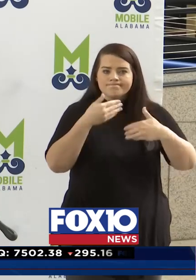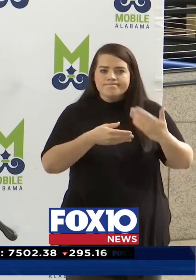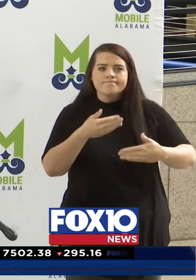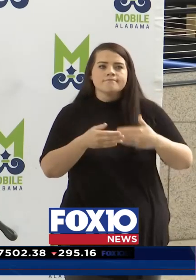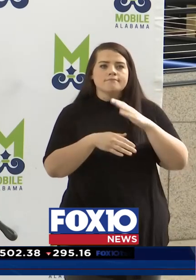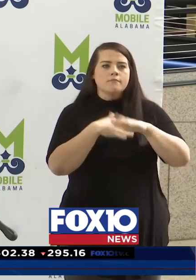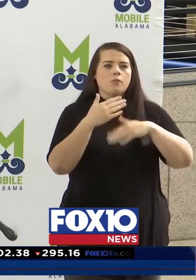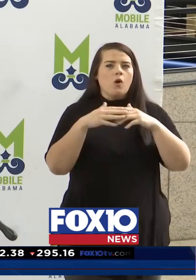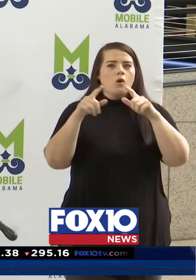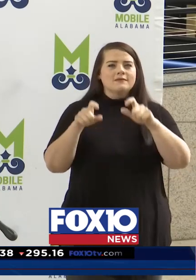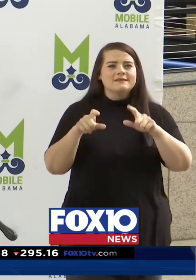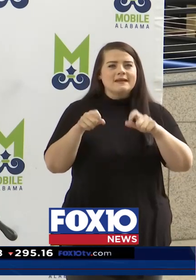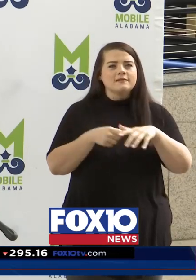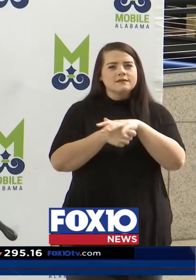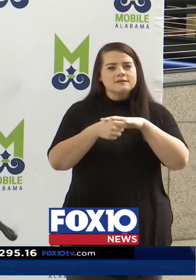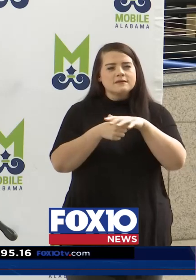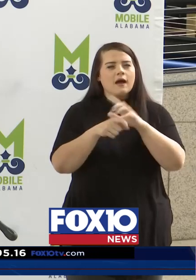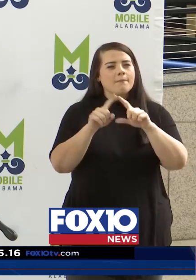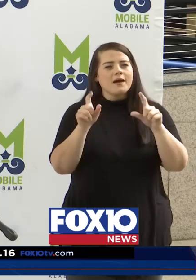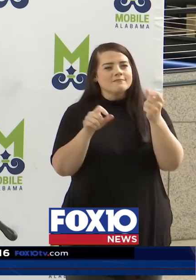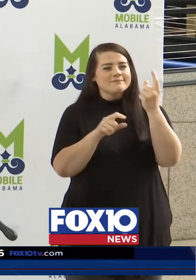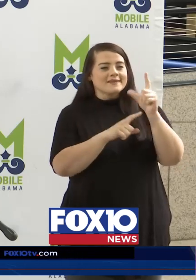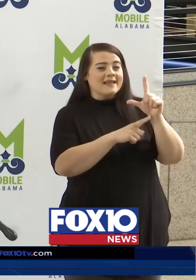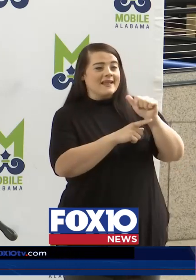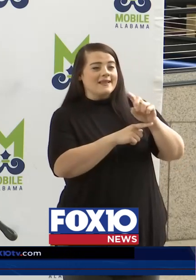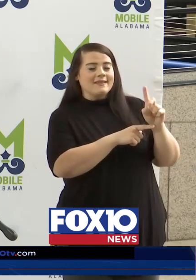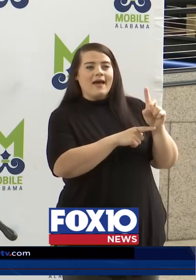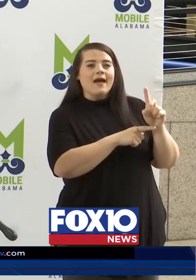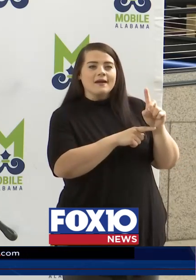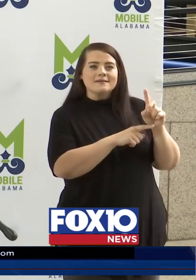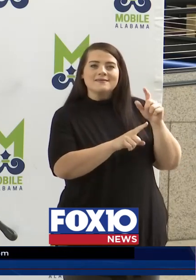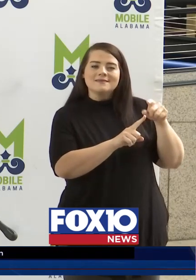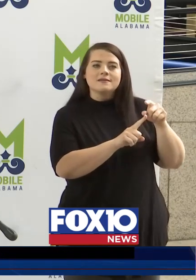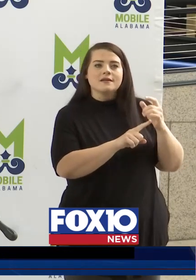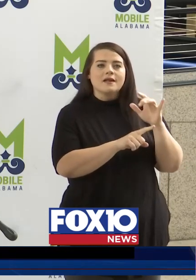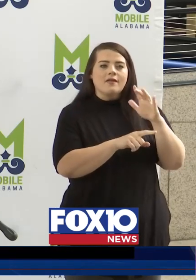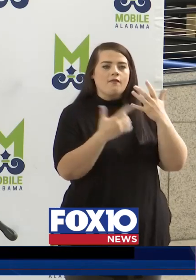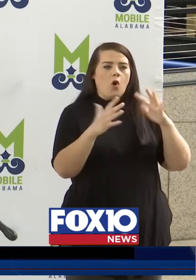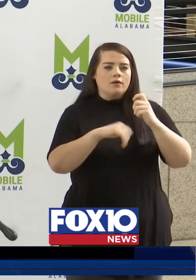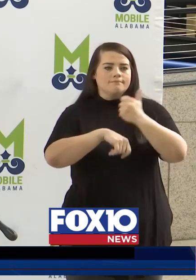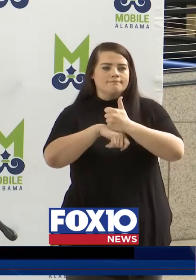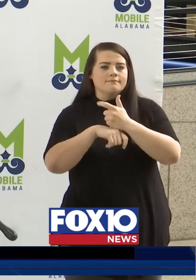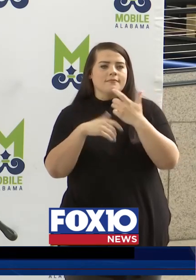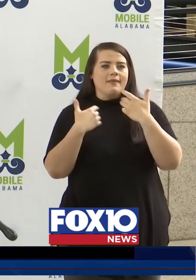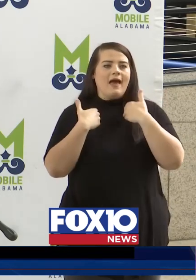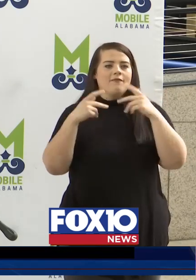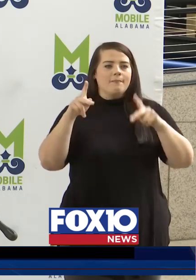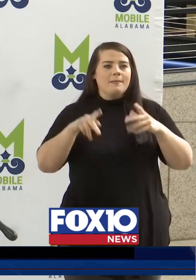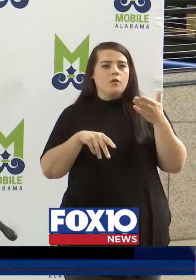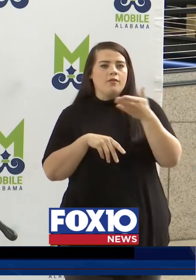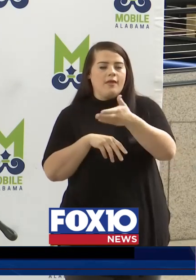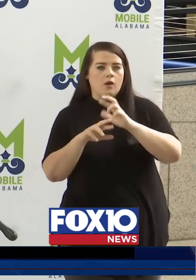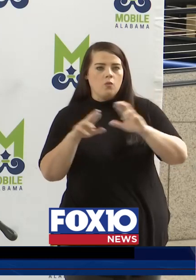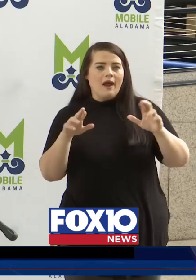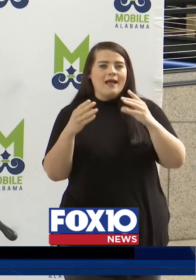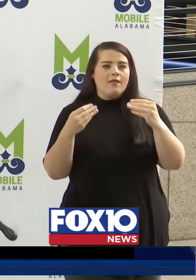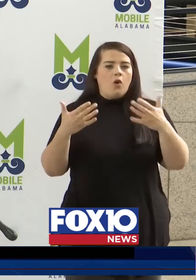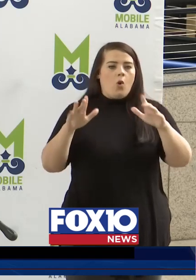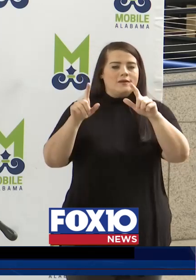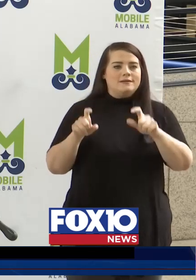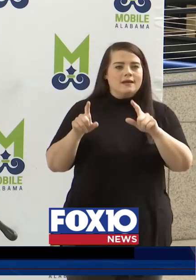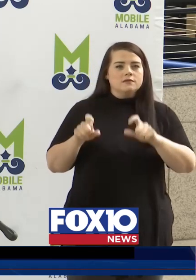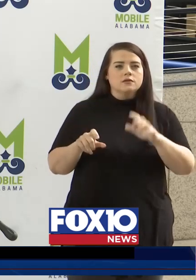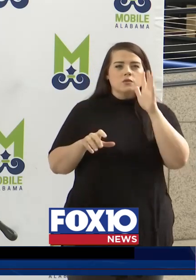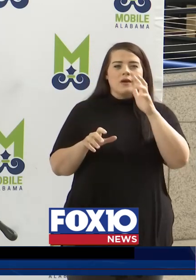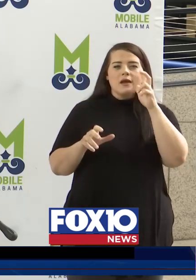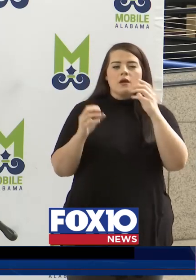testing sites, with the exception of LADD, you know, those that have been stood up, they're manned and testing. And you'll hear a few more